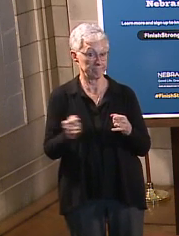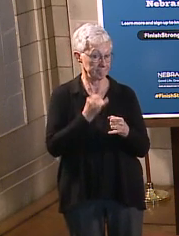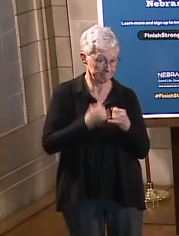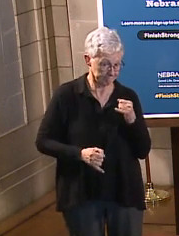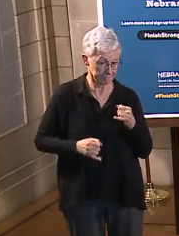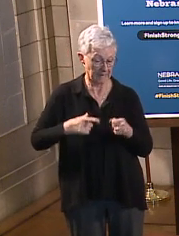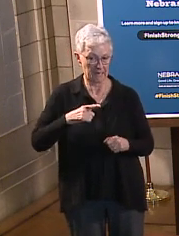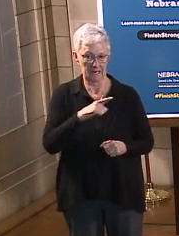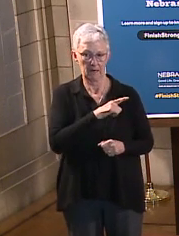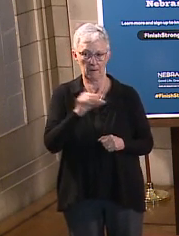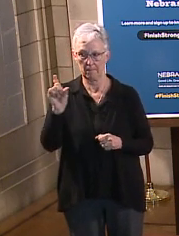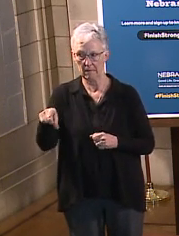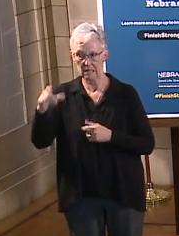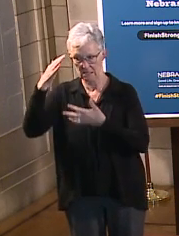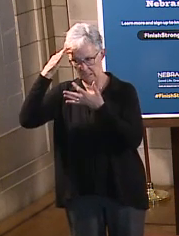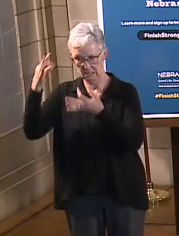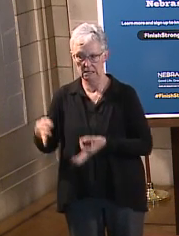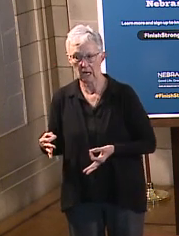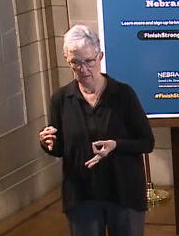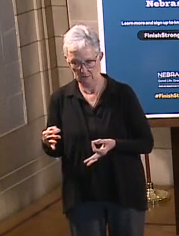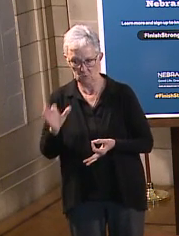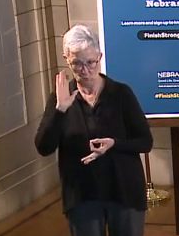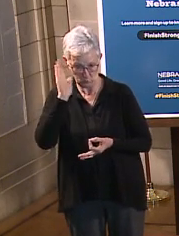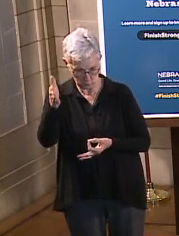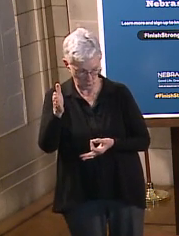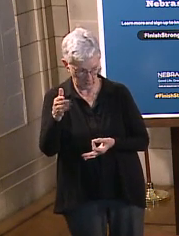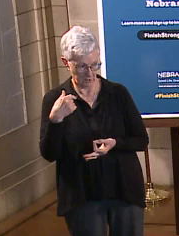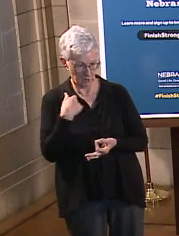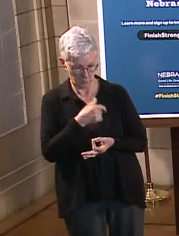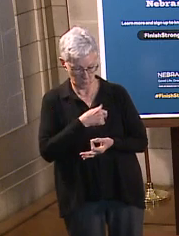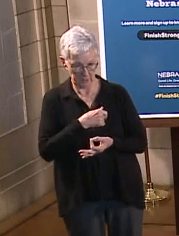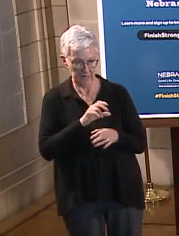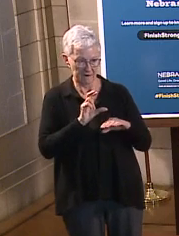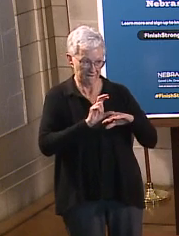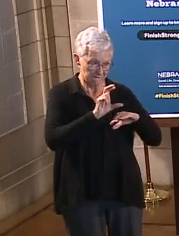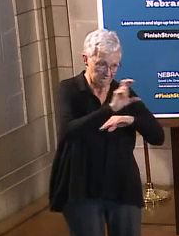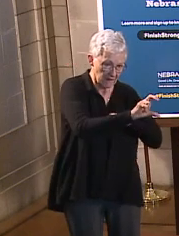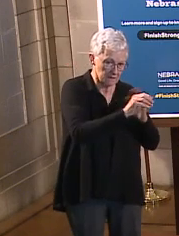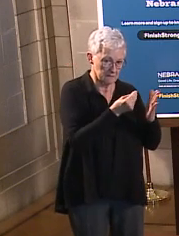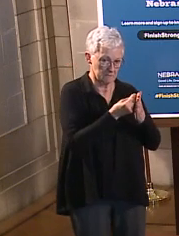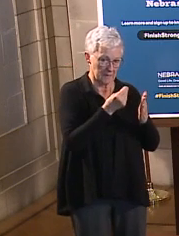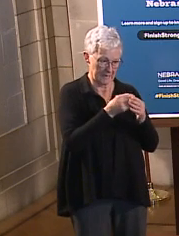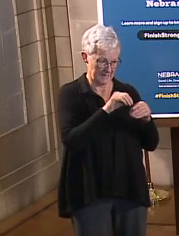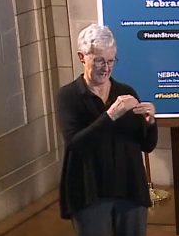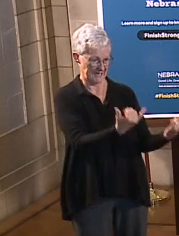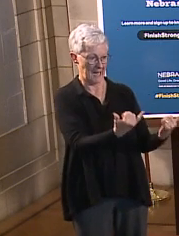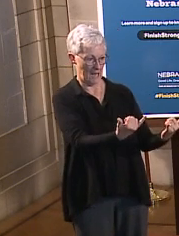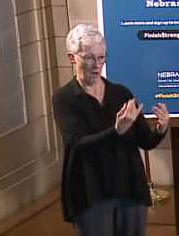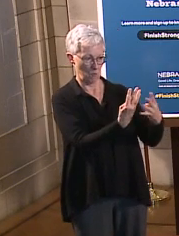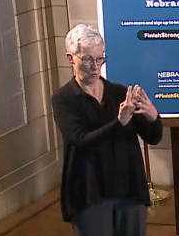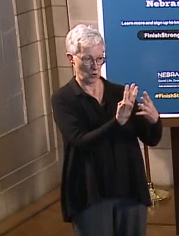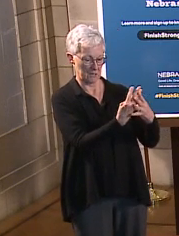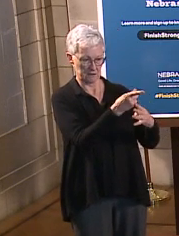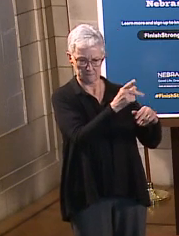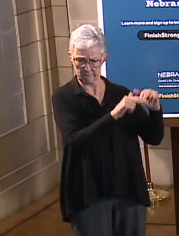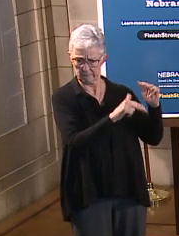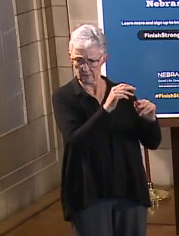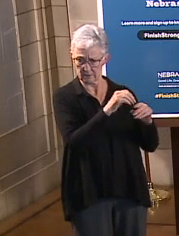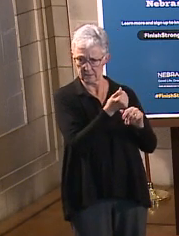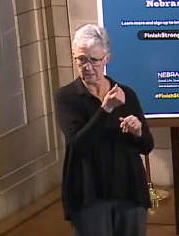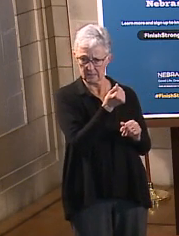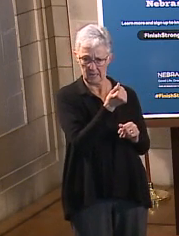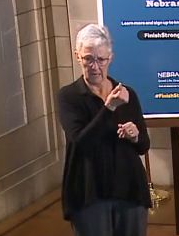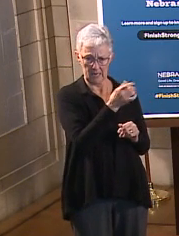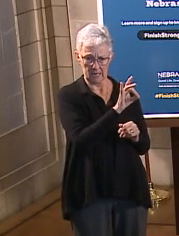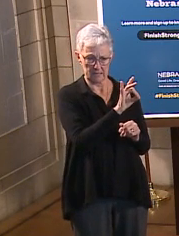a decision. Are you going to, you know, put money into the current facility, which was built in 1869 and really